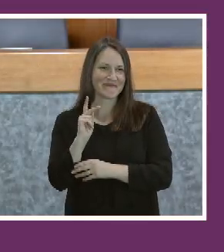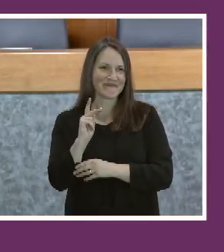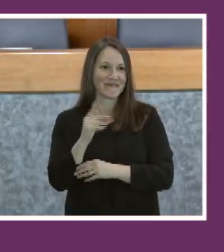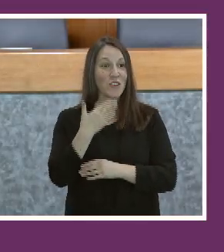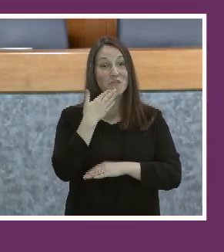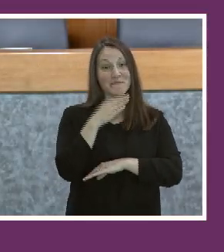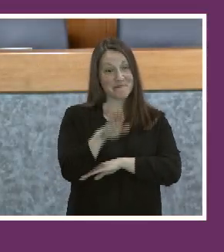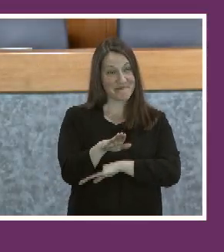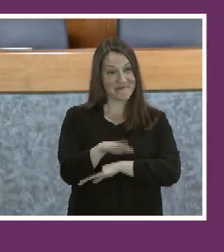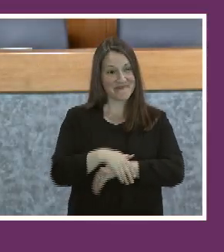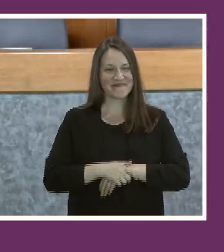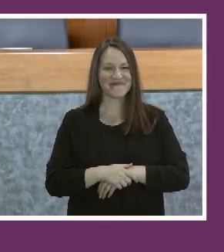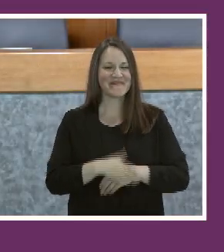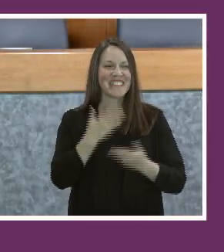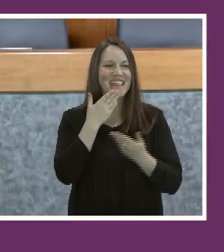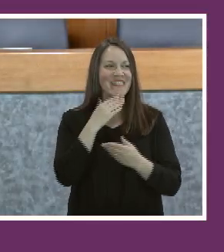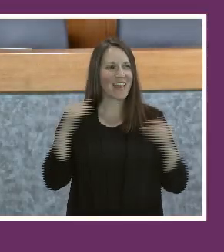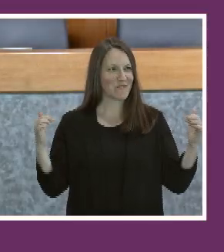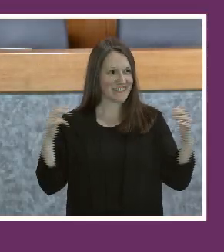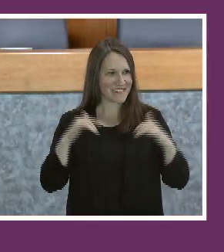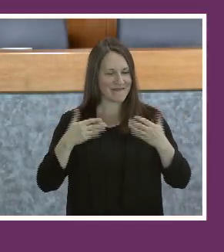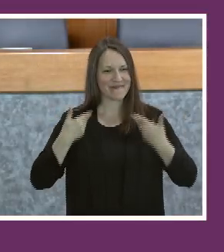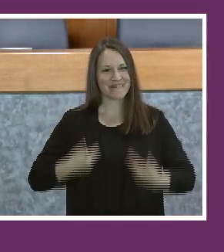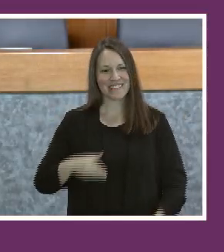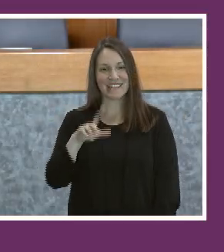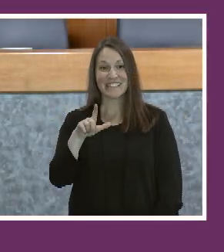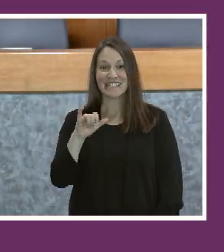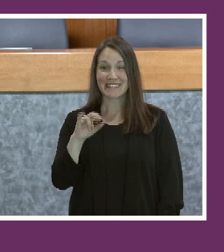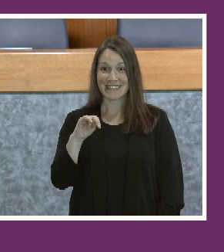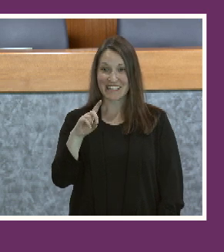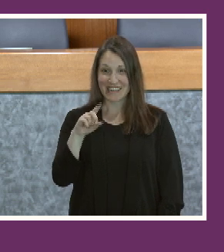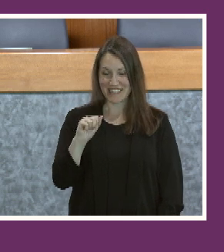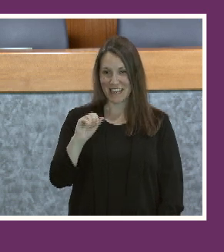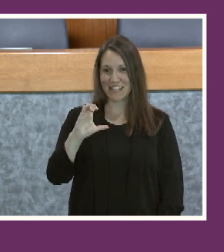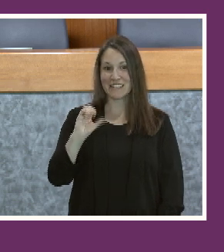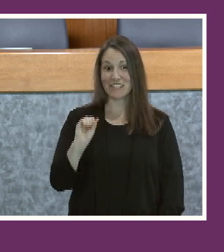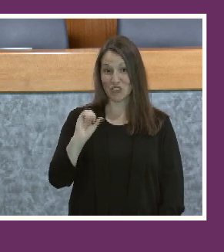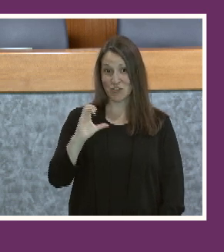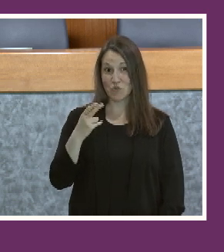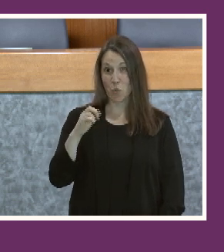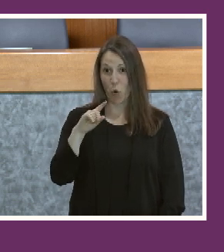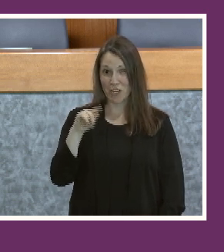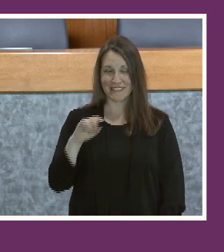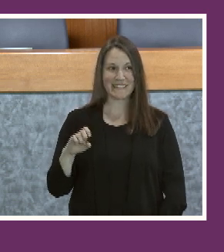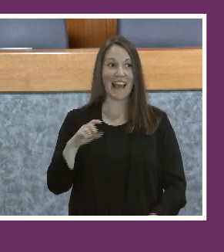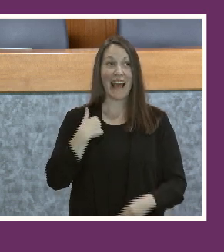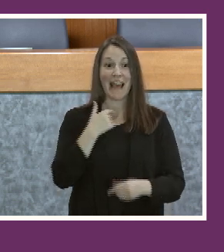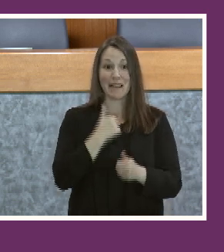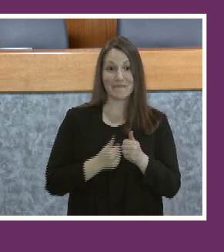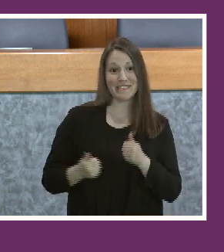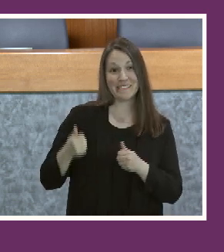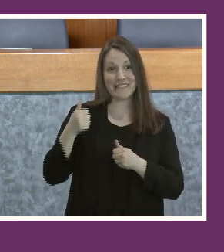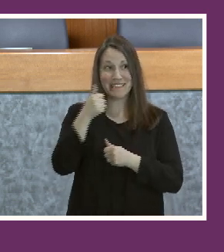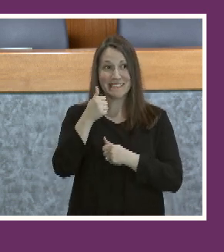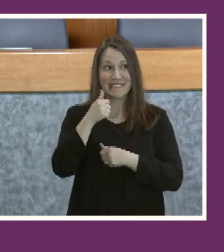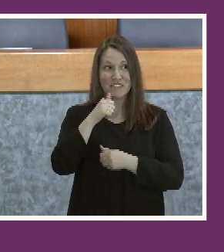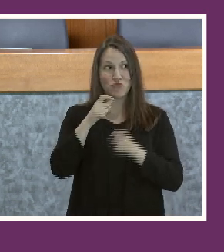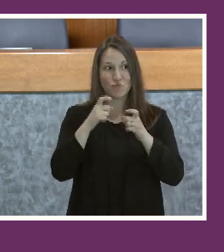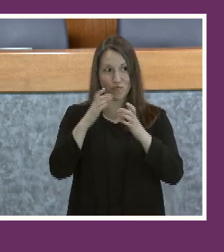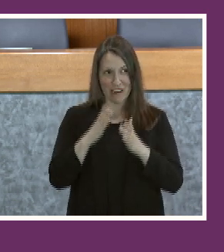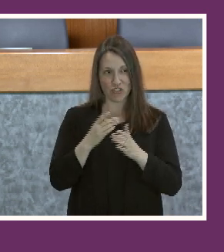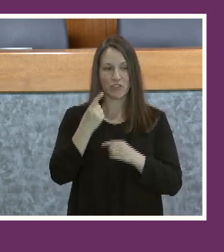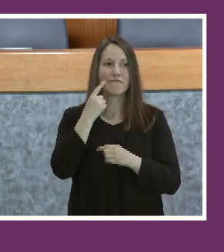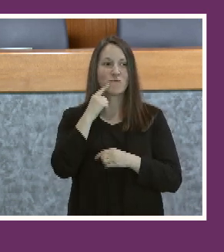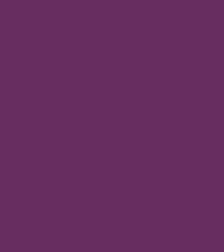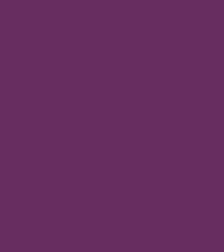Good afternoon. Thank you for coming. I'm Linda Schwartz. I'm the executive director of the National Center for Policing Innovation. And for those of you